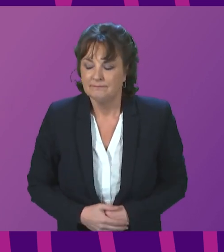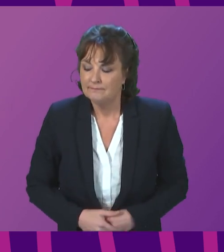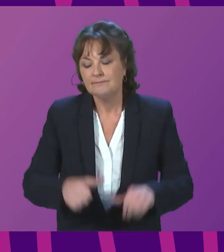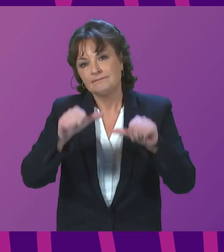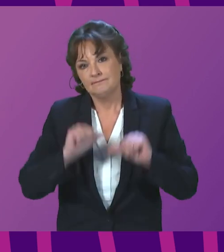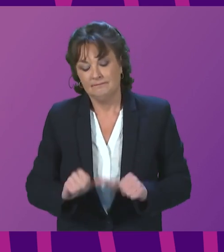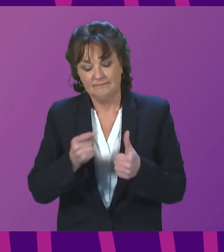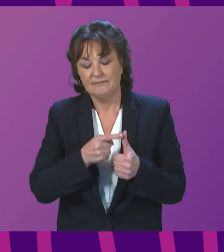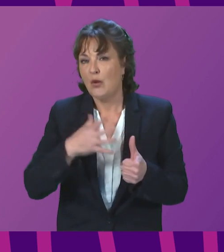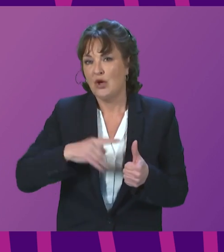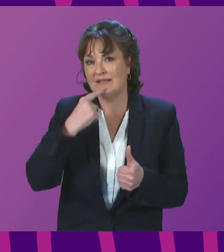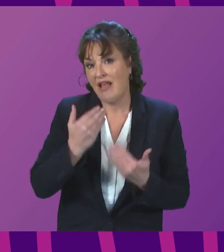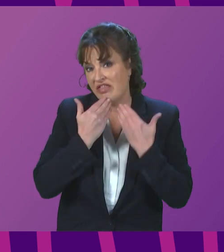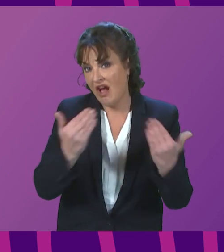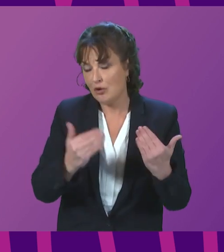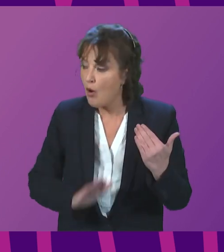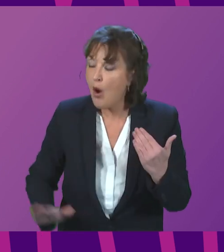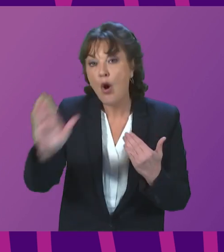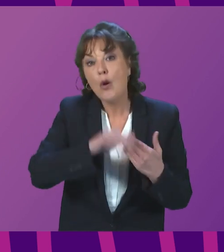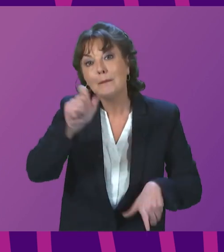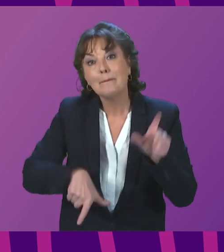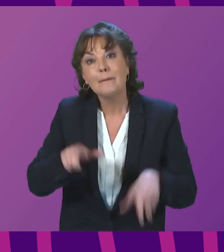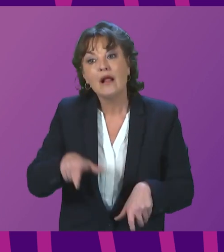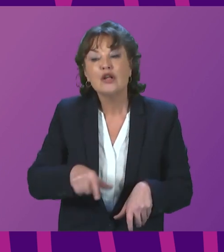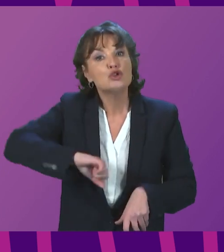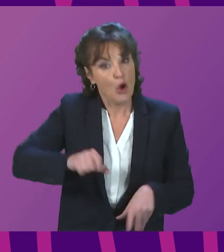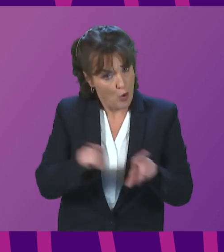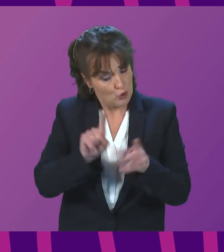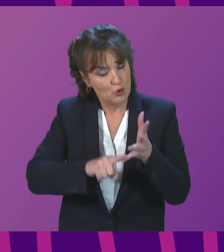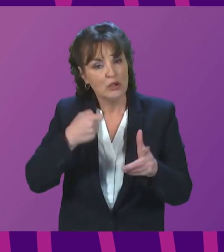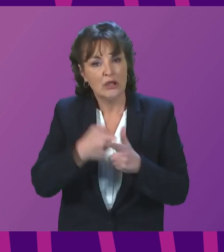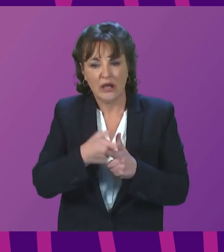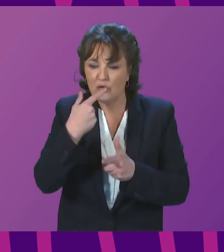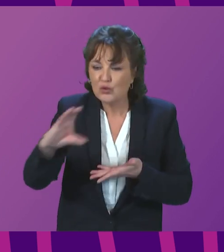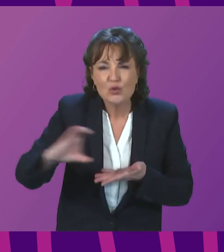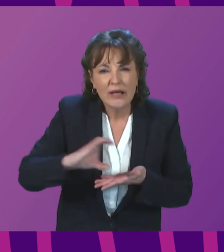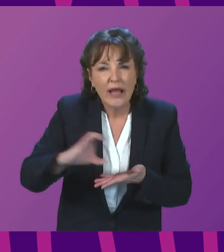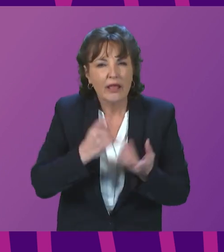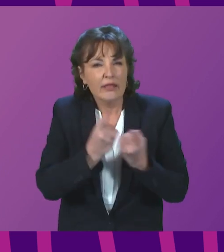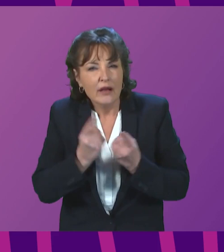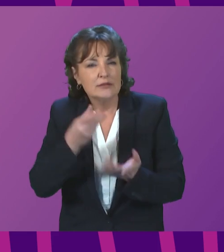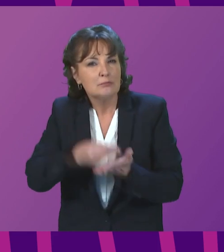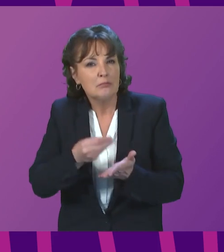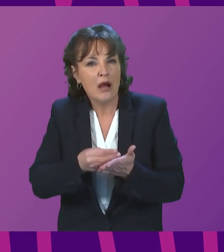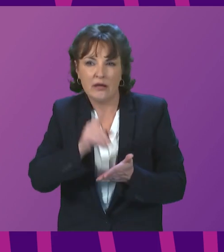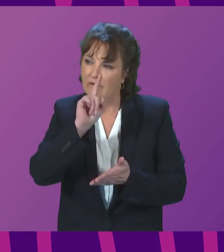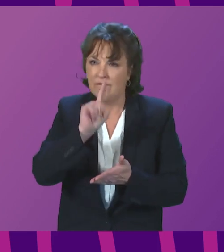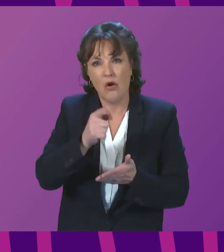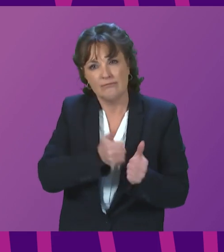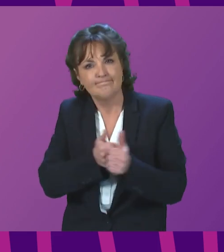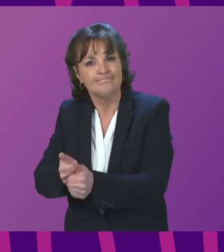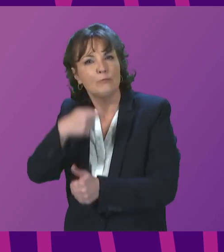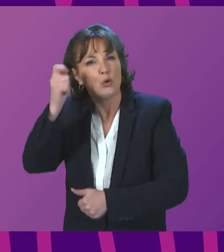across Scotland and the UK who continue to donate to the appeals to support the people of Ukraine, but also all those doing collections